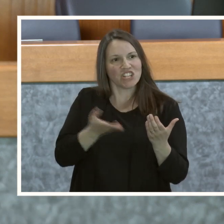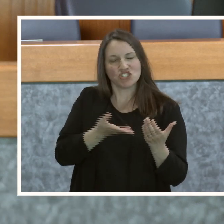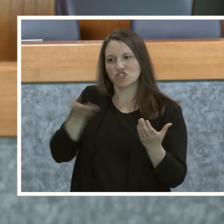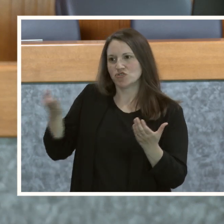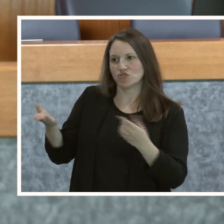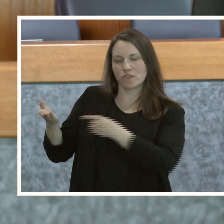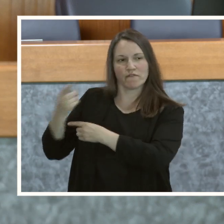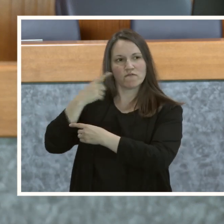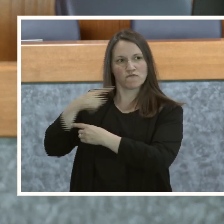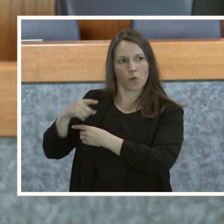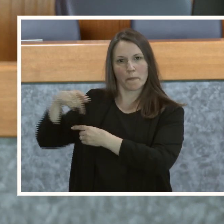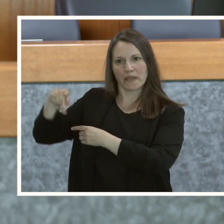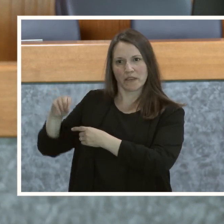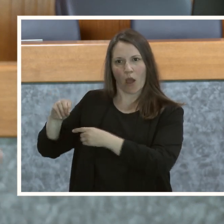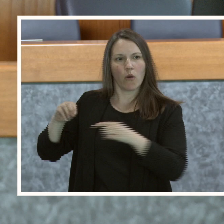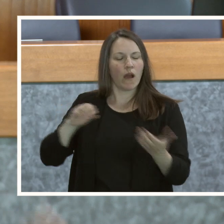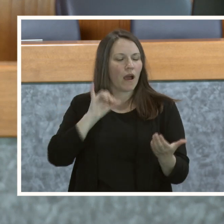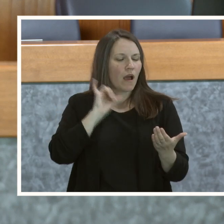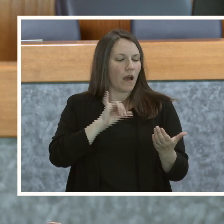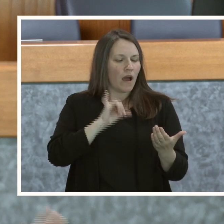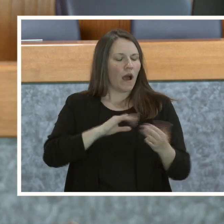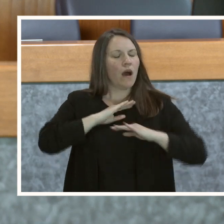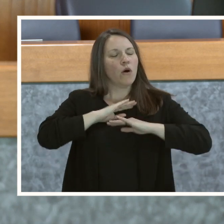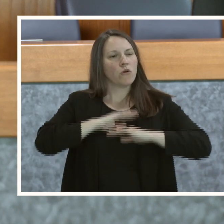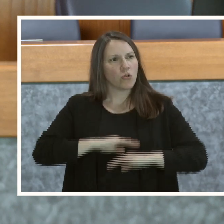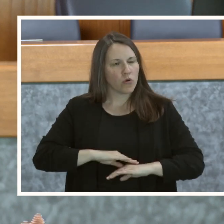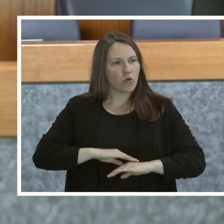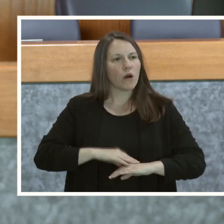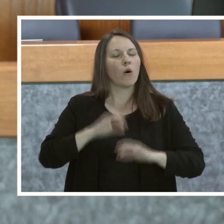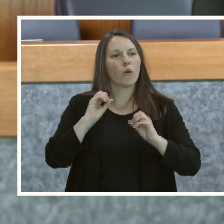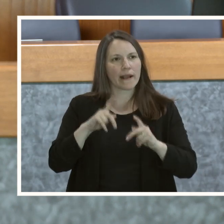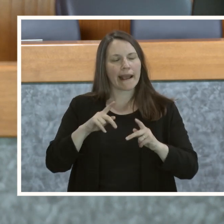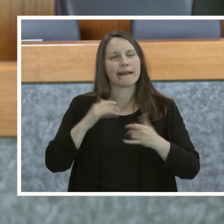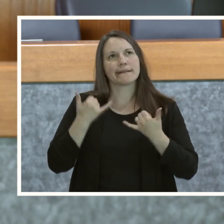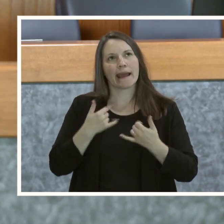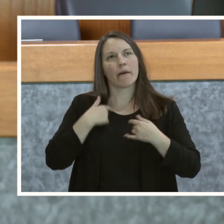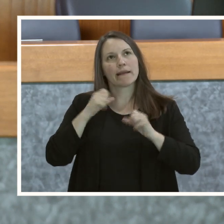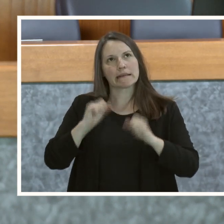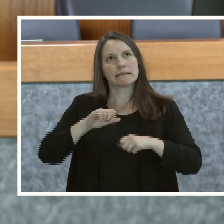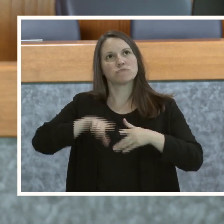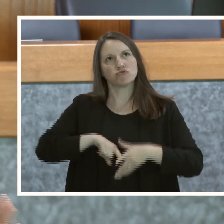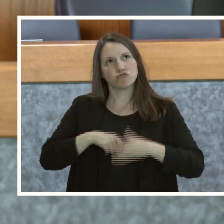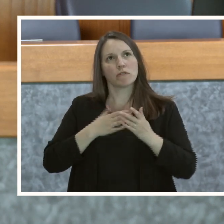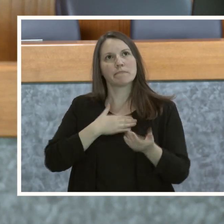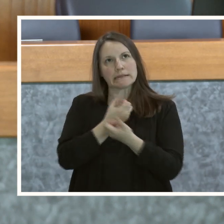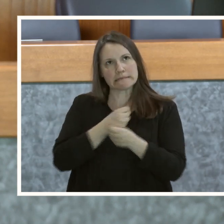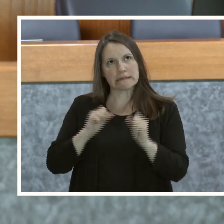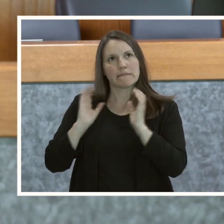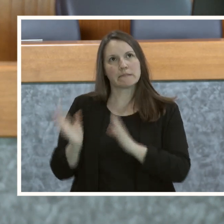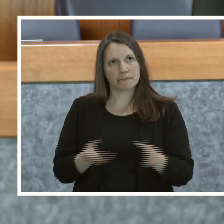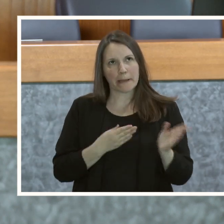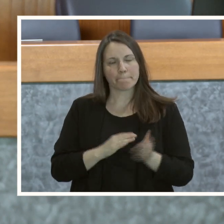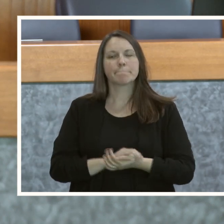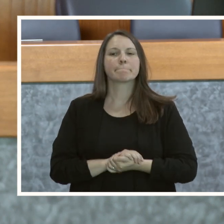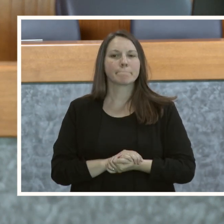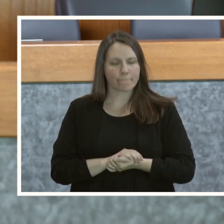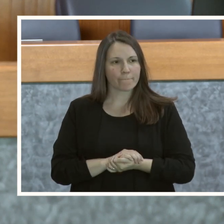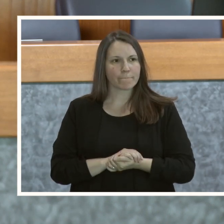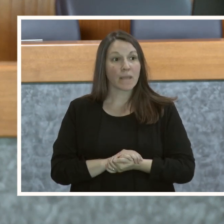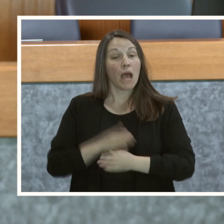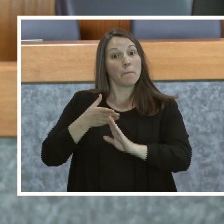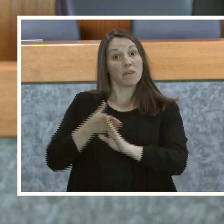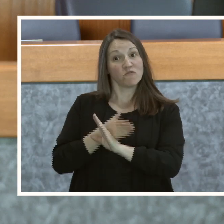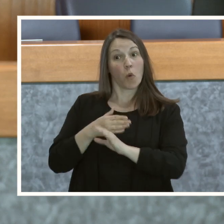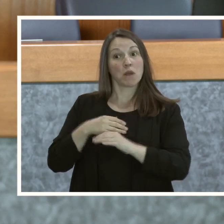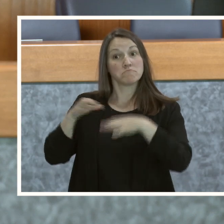build it into their safety planning. So we're going to talk about VPO a little bit today. But before we do that, I would like to